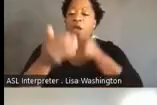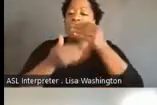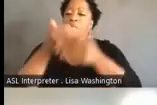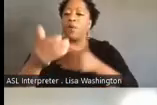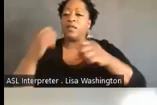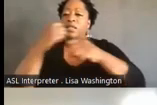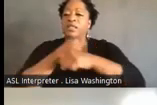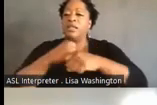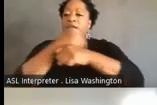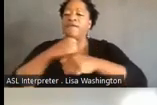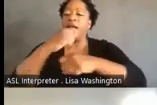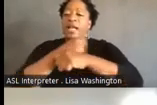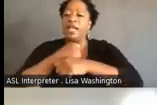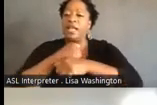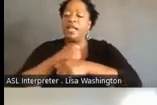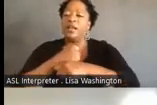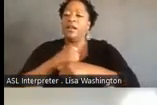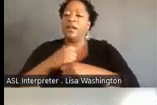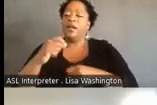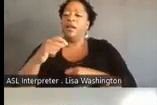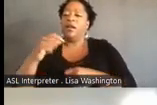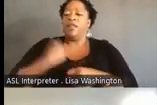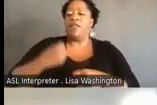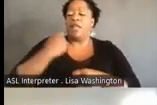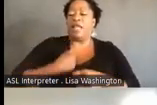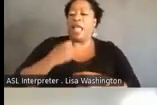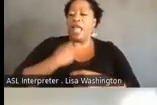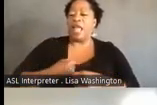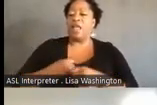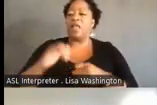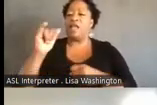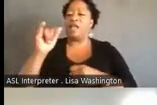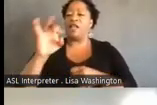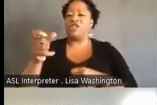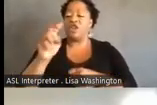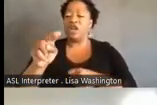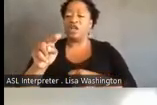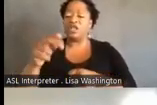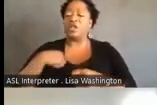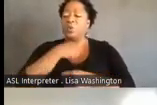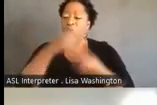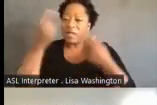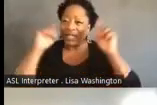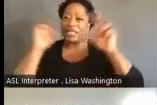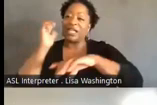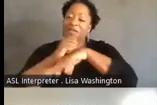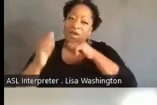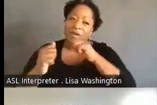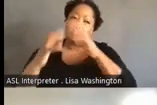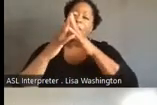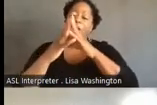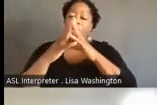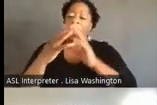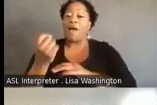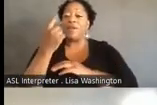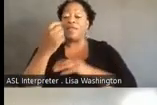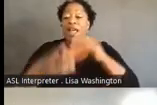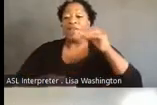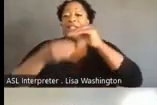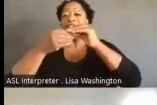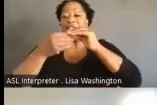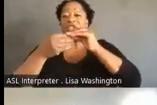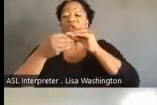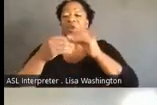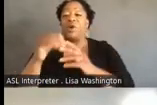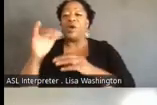fighting the gang injunctions, we also successfully prevented the imposition of 11 additional gang injunctions,